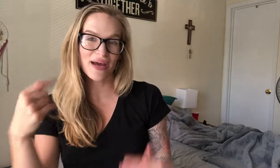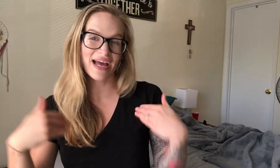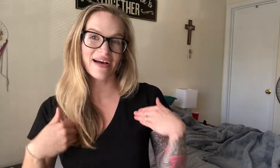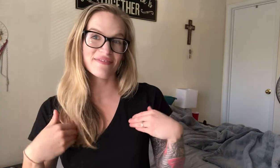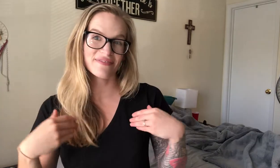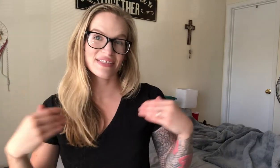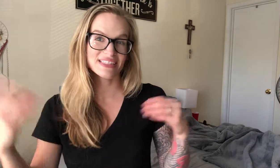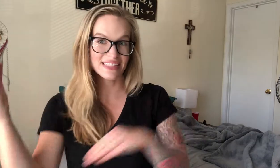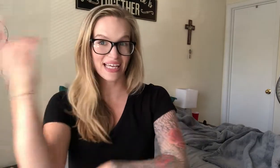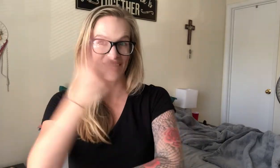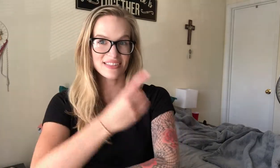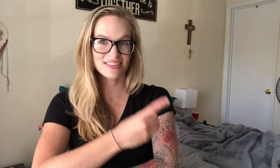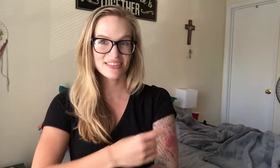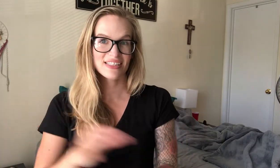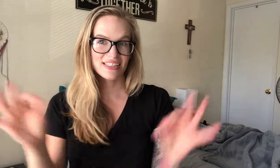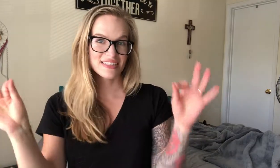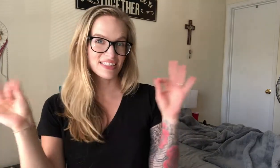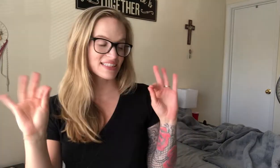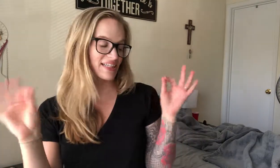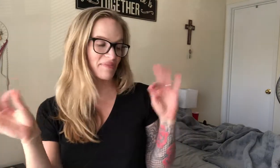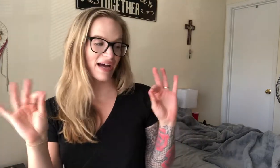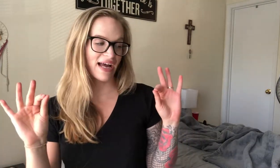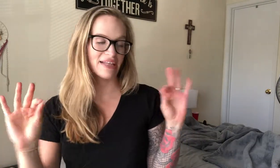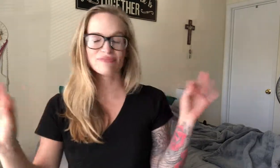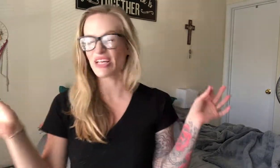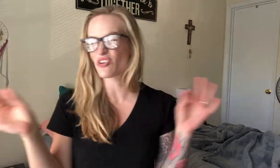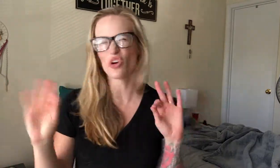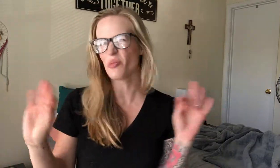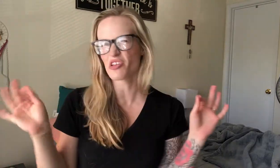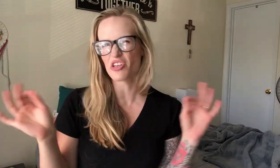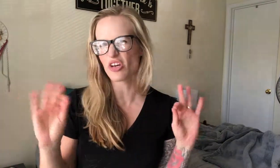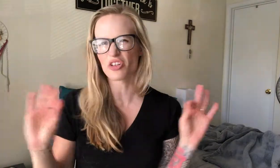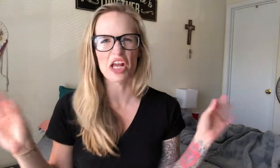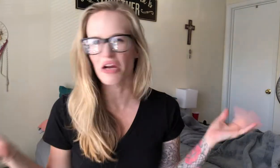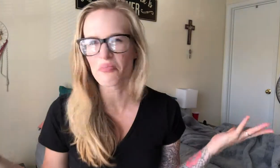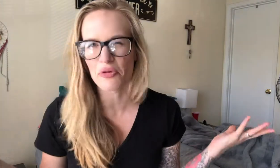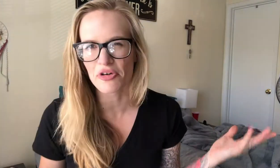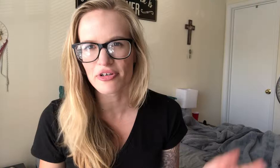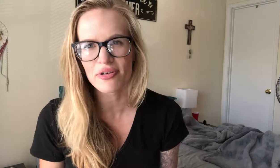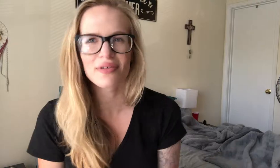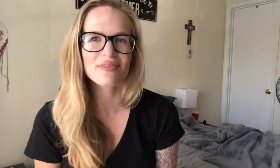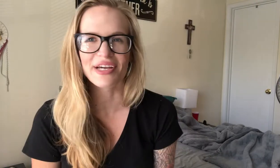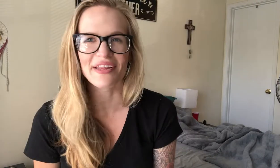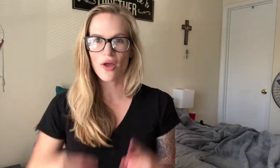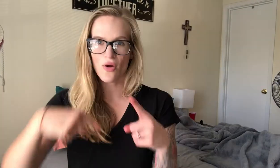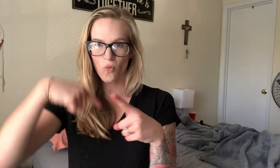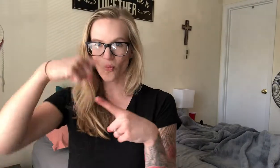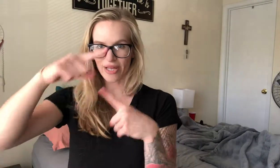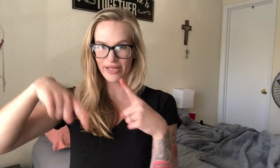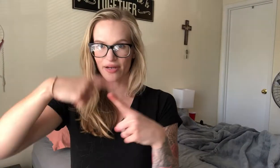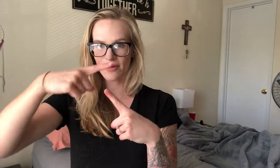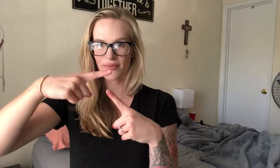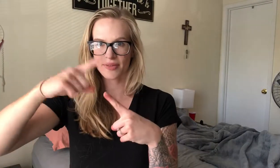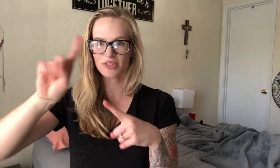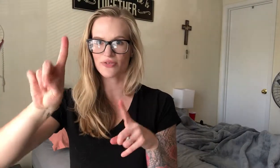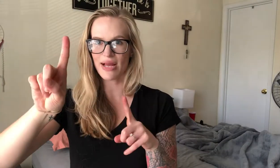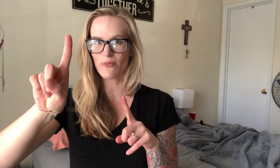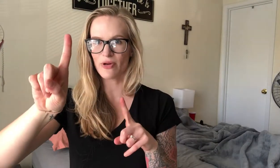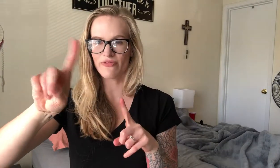have days. Just getting by. That are no big deal. Not important. Like that. When. So wrap one